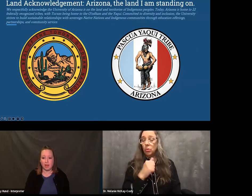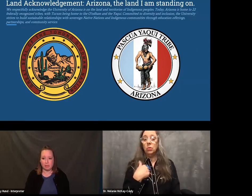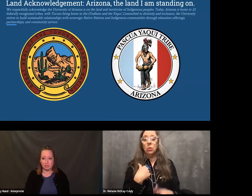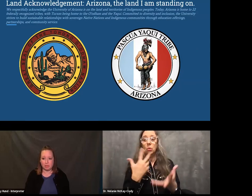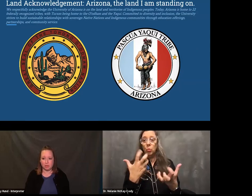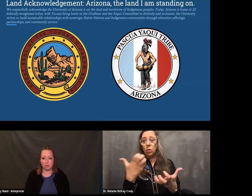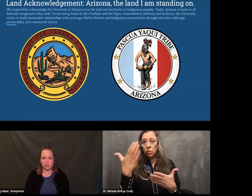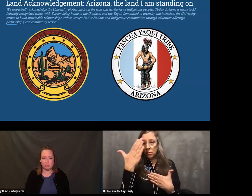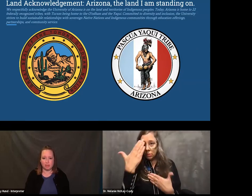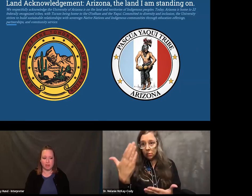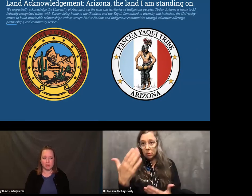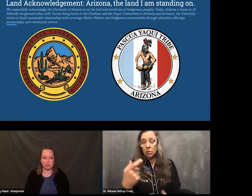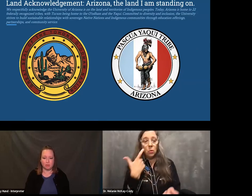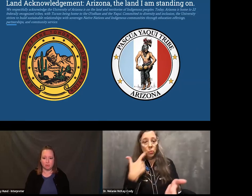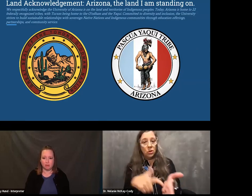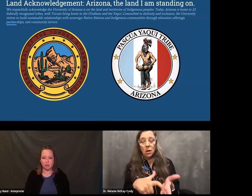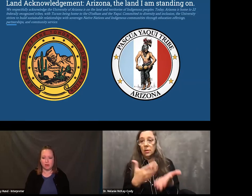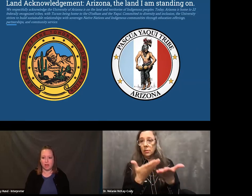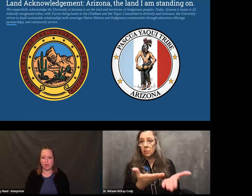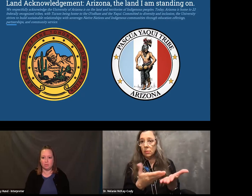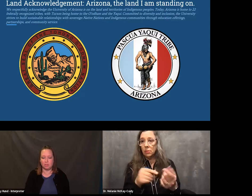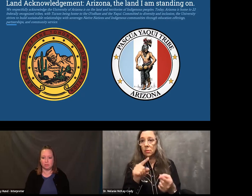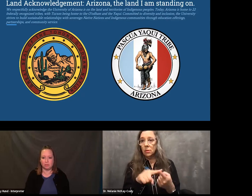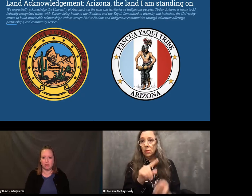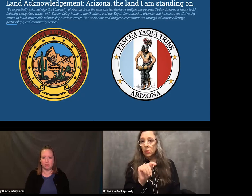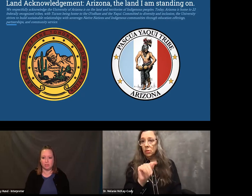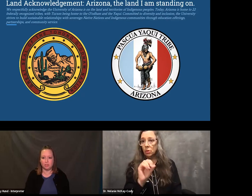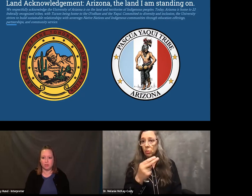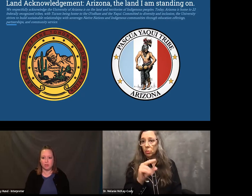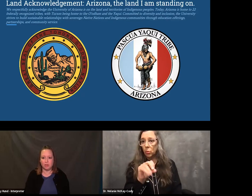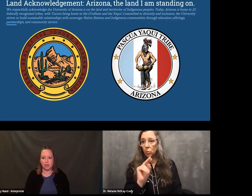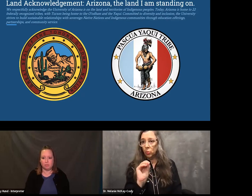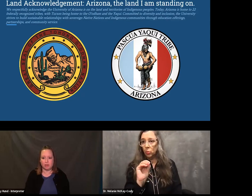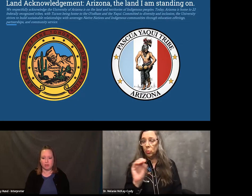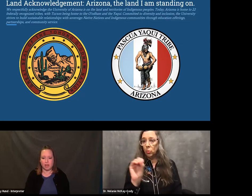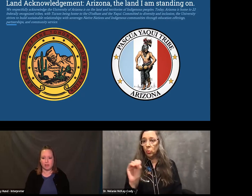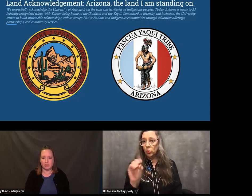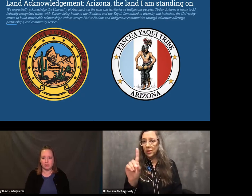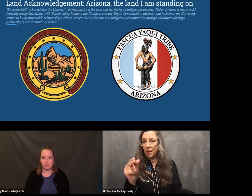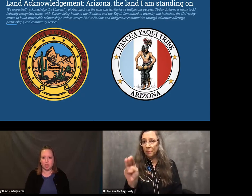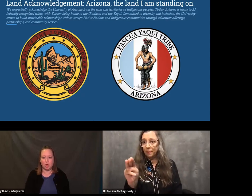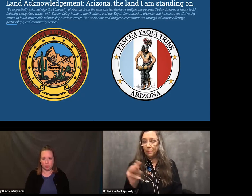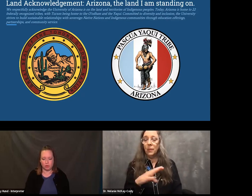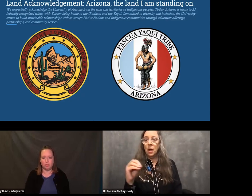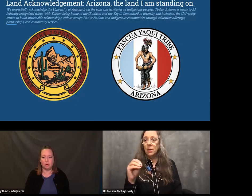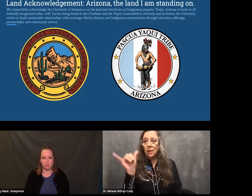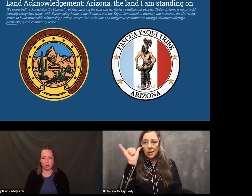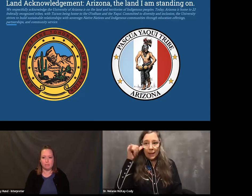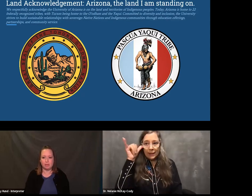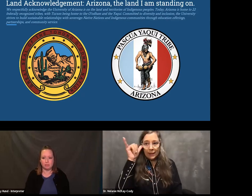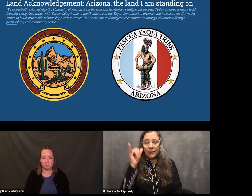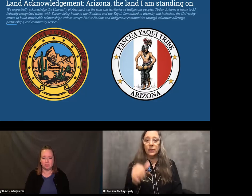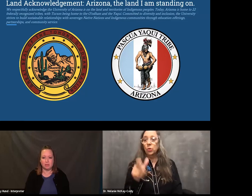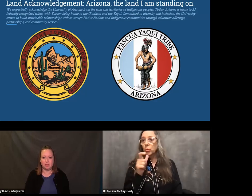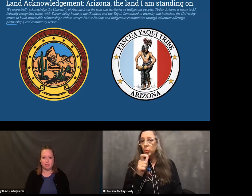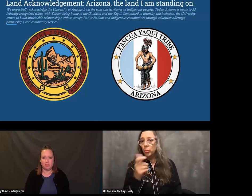I happen to currently be in Arizona, and I want to acknowledge and recognize the Tohono O